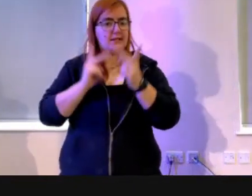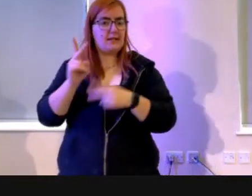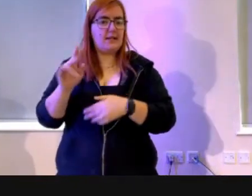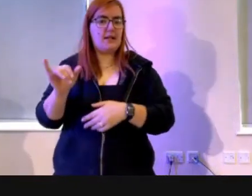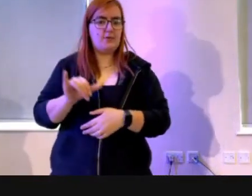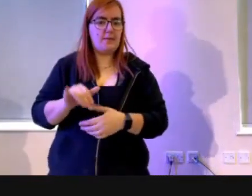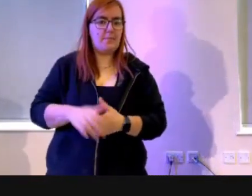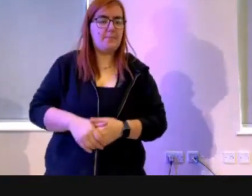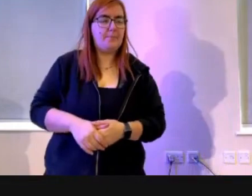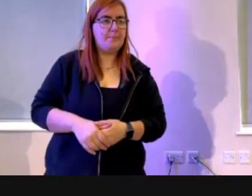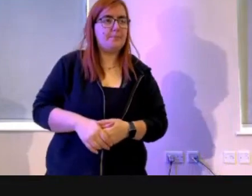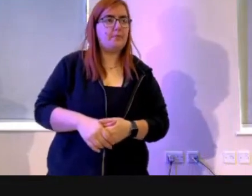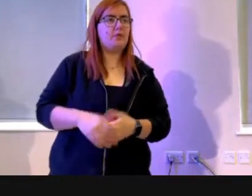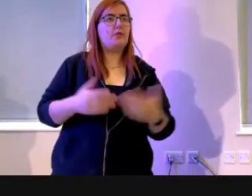here are the questions.